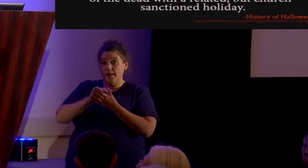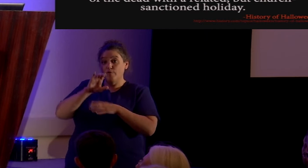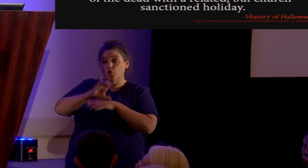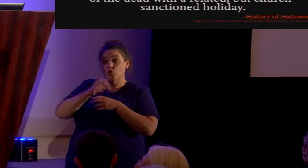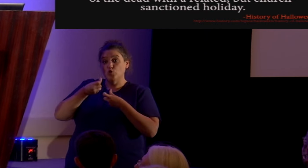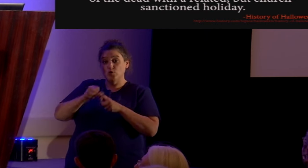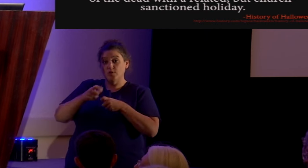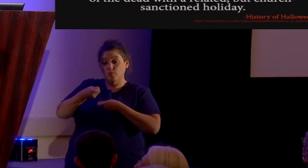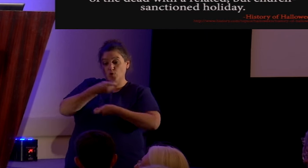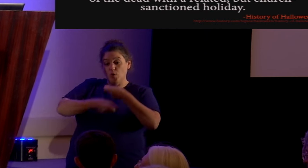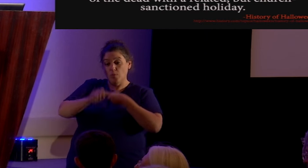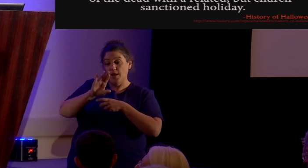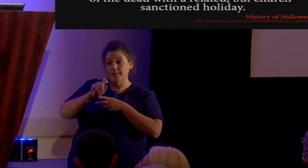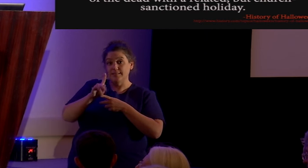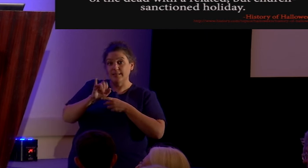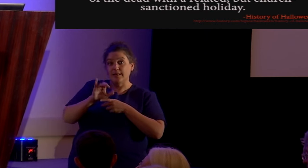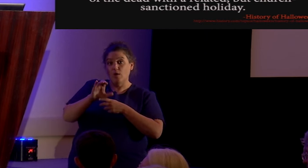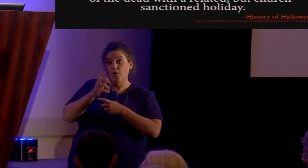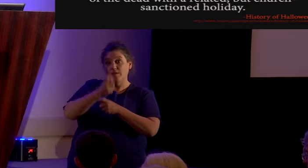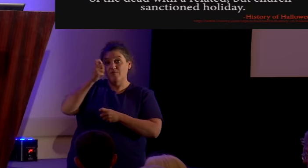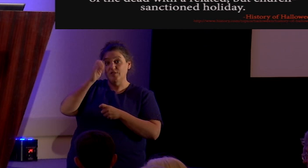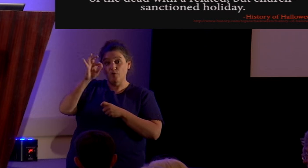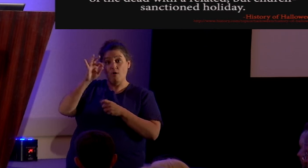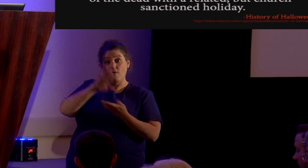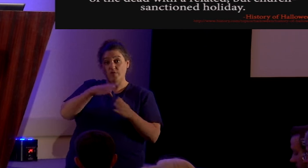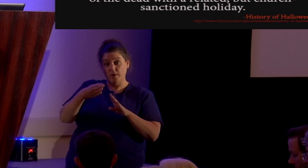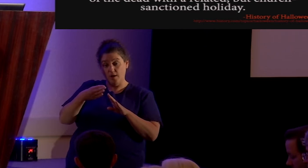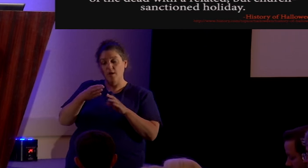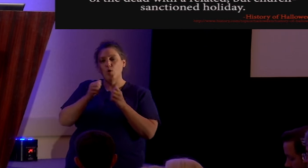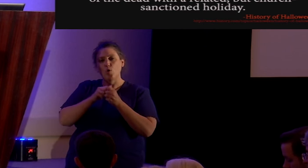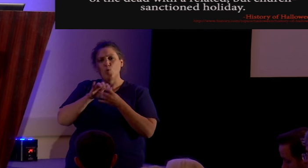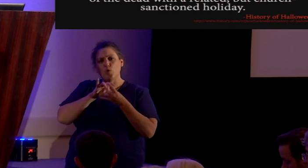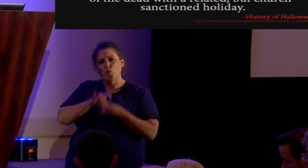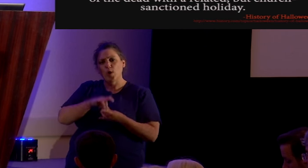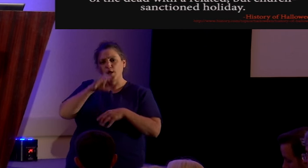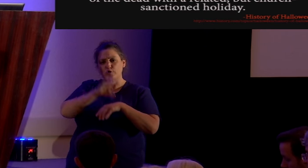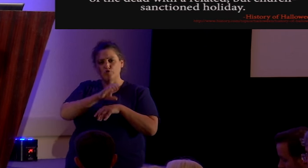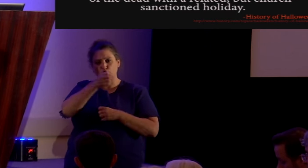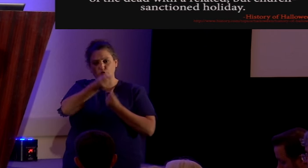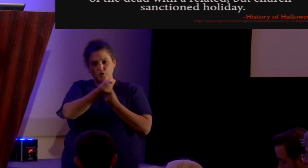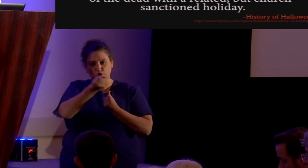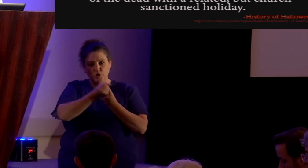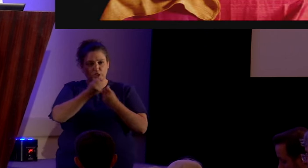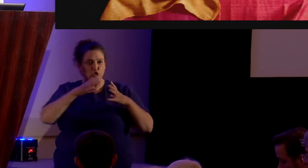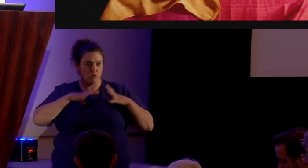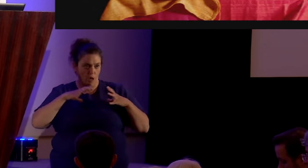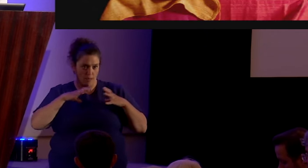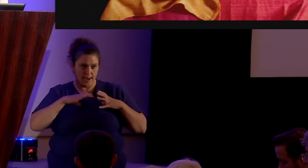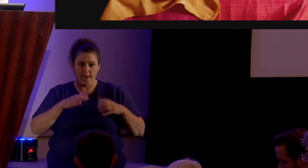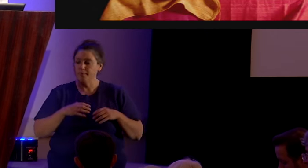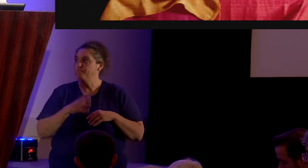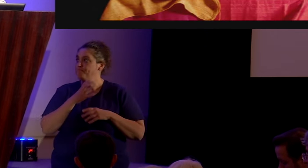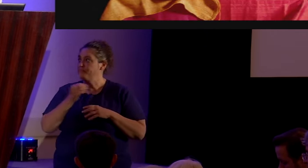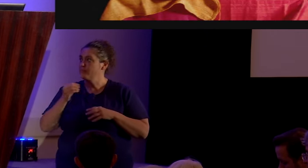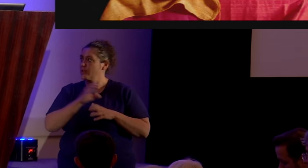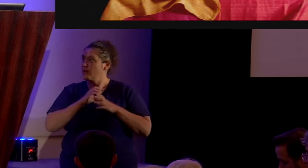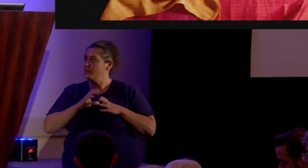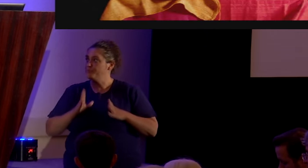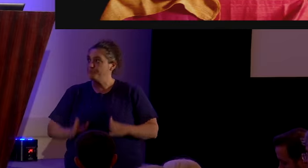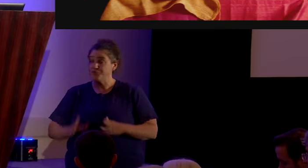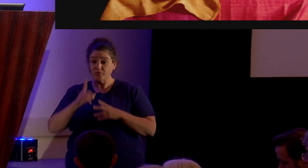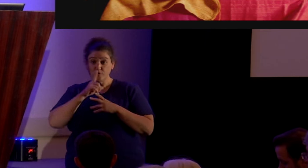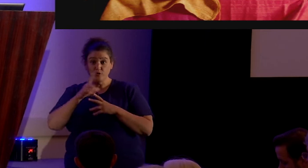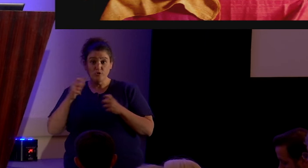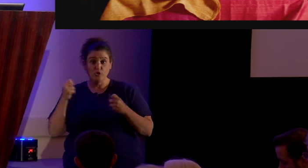replace the Celtic festival of the dead with a related but church-sanctioned holiday. And, you know, Christians are terrified of